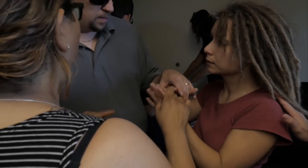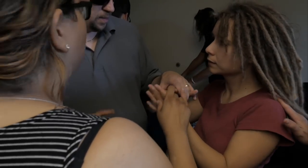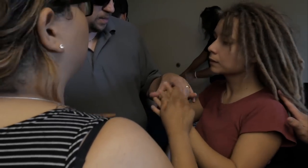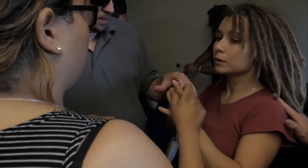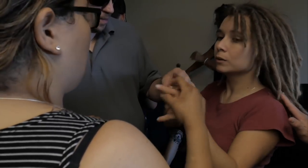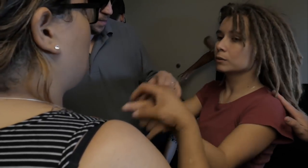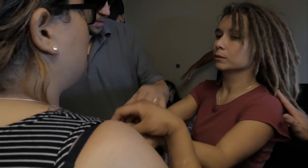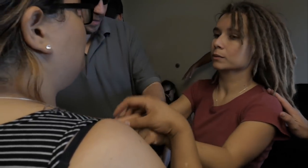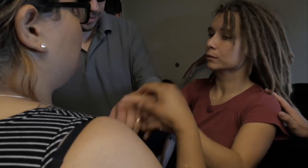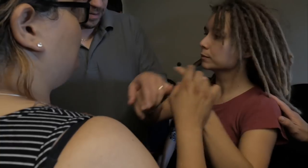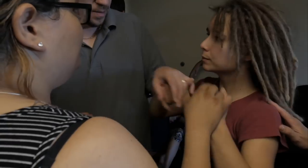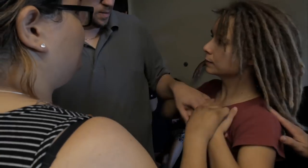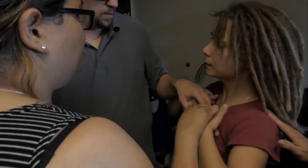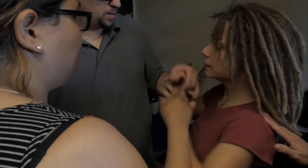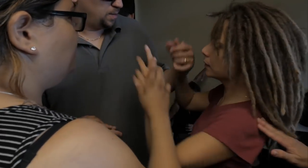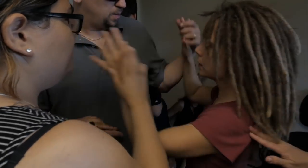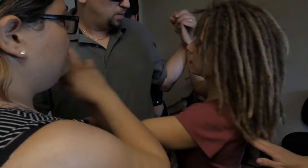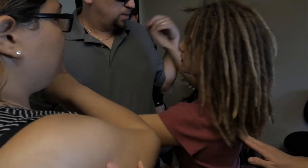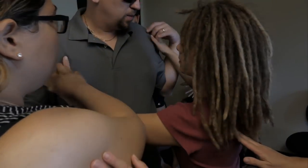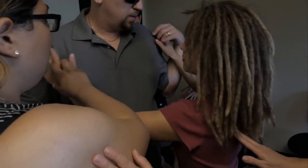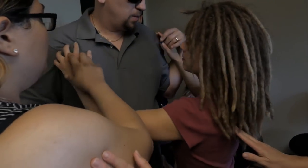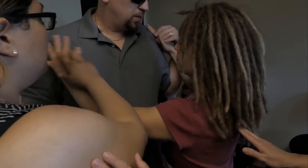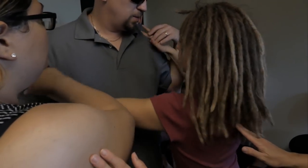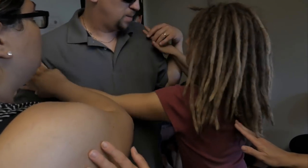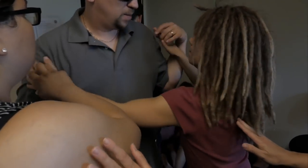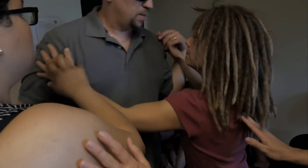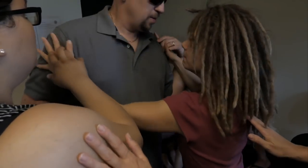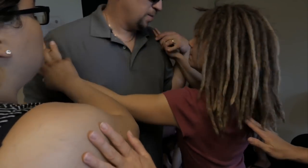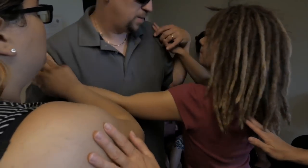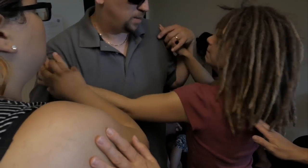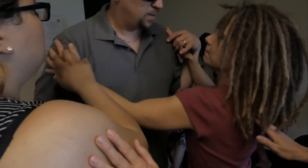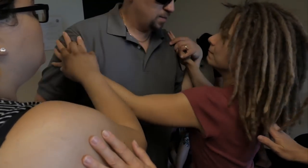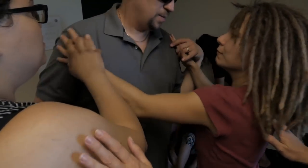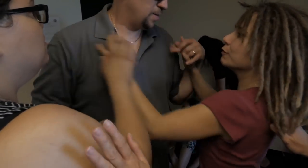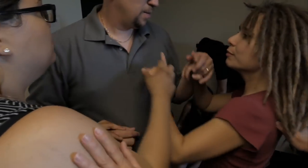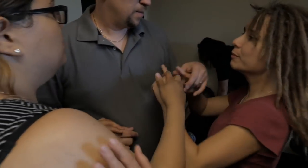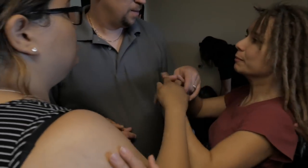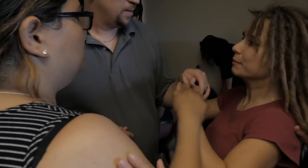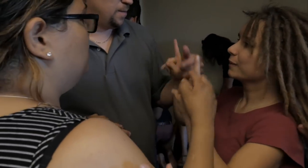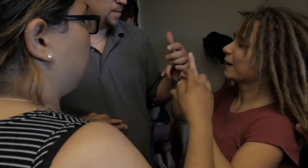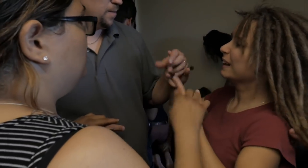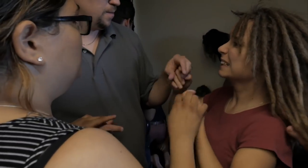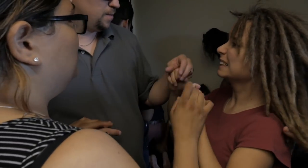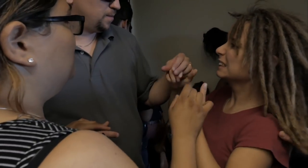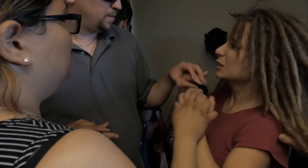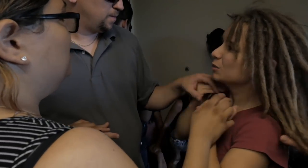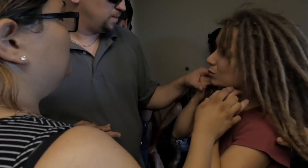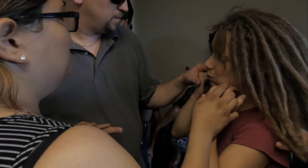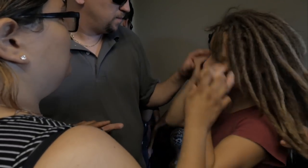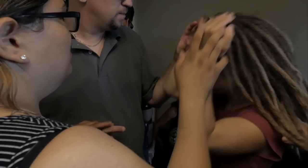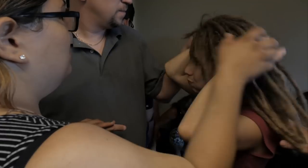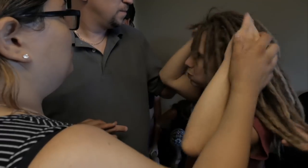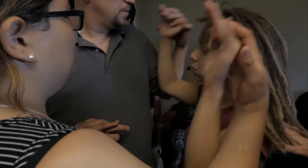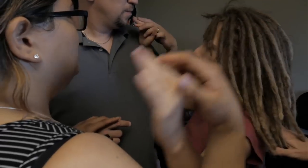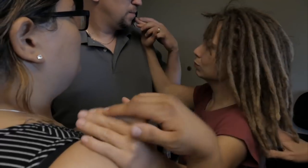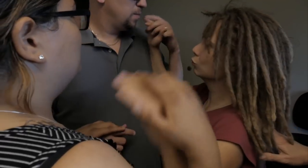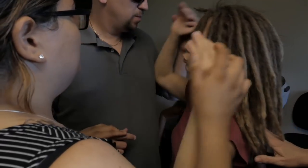You and I stand on each side of him and pull back and forth on his shoulders. But it's not exactly right.